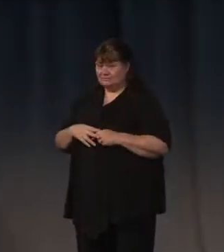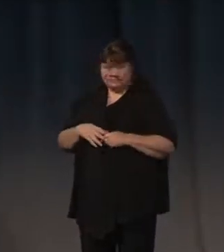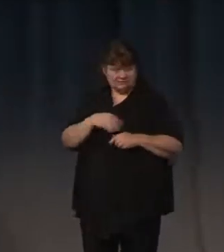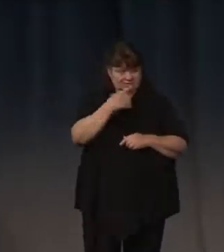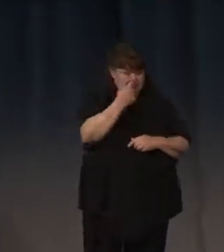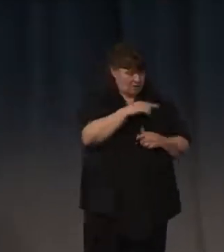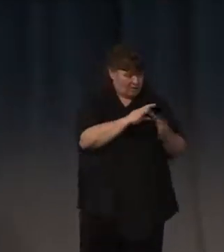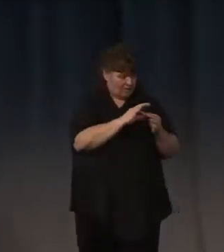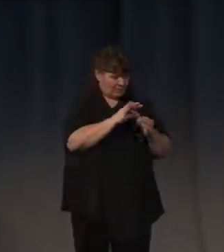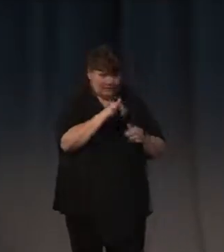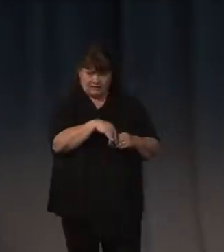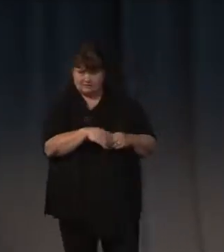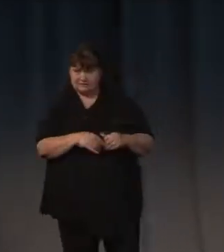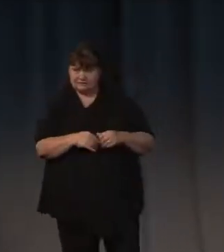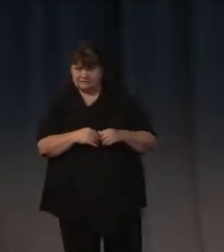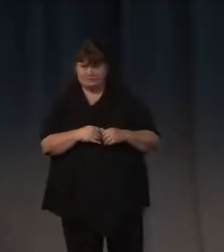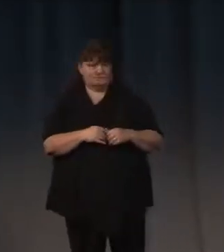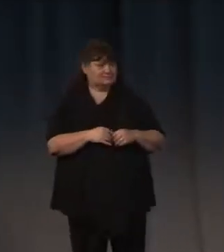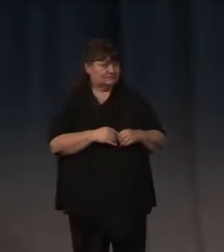comment on that?